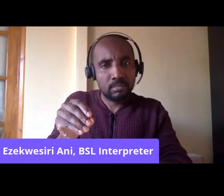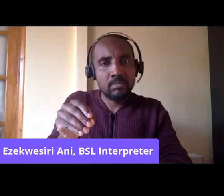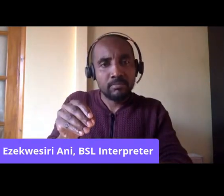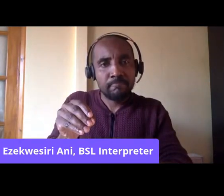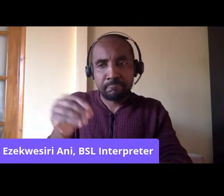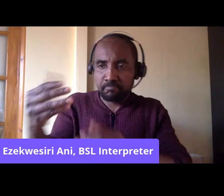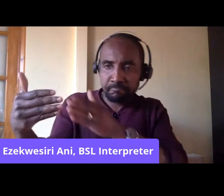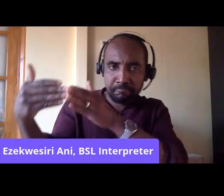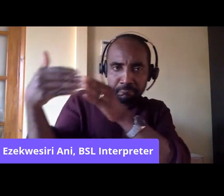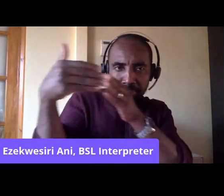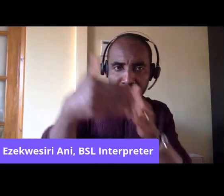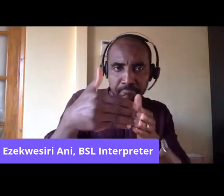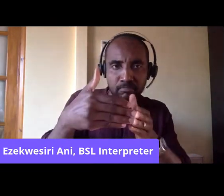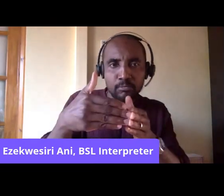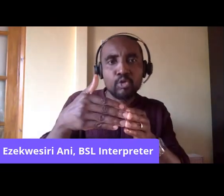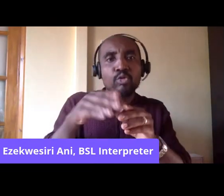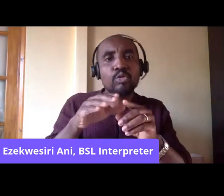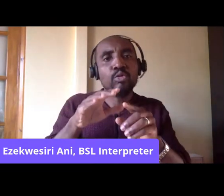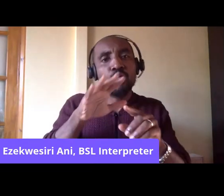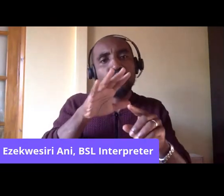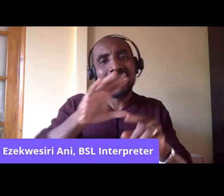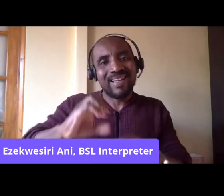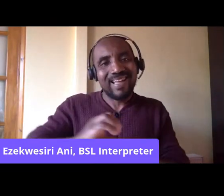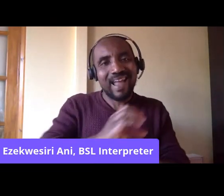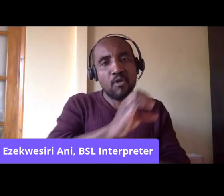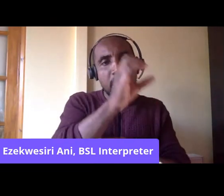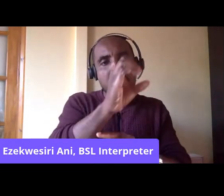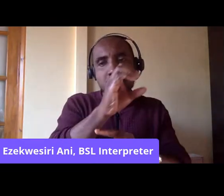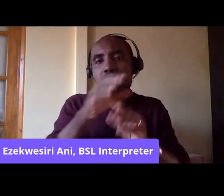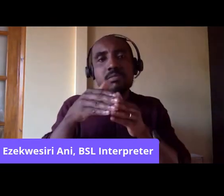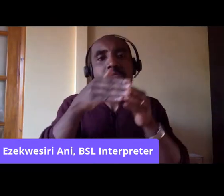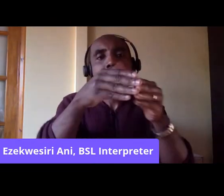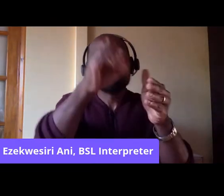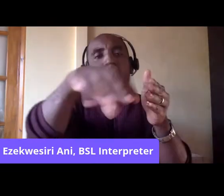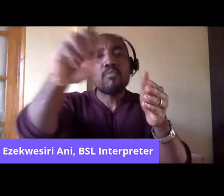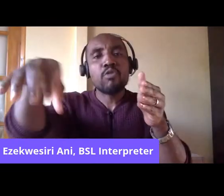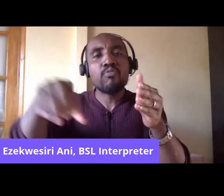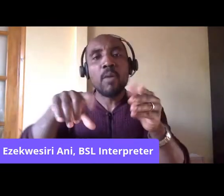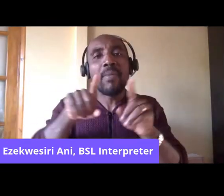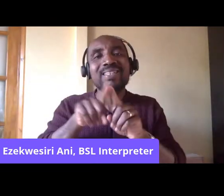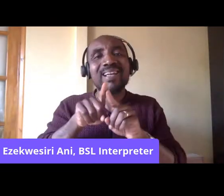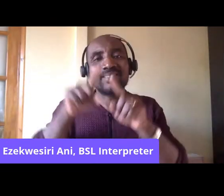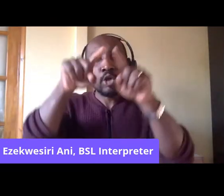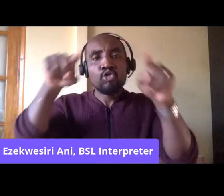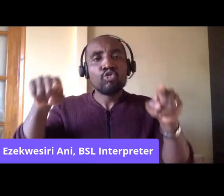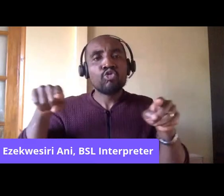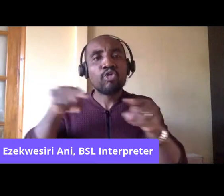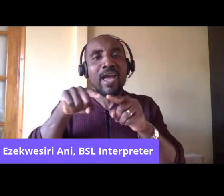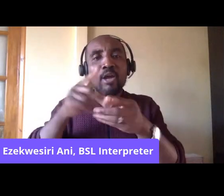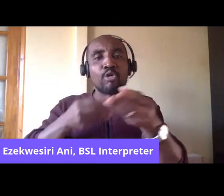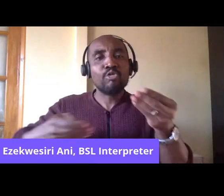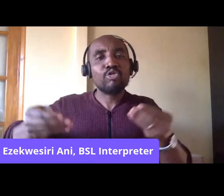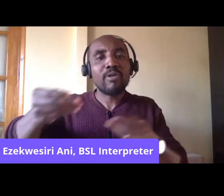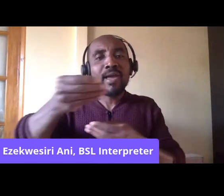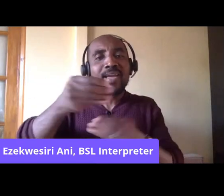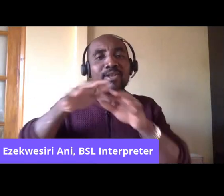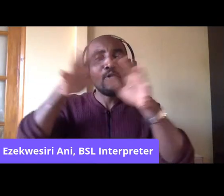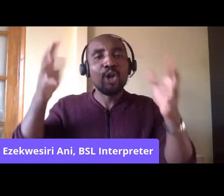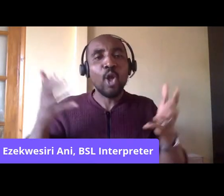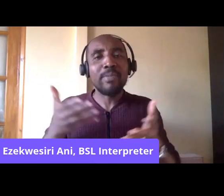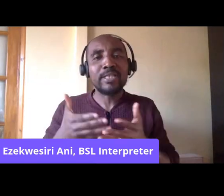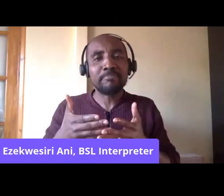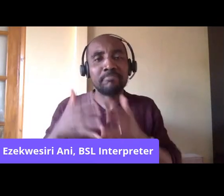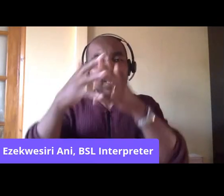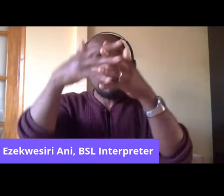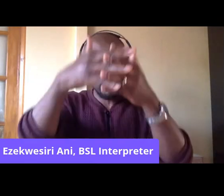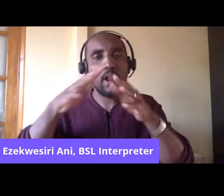Africa over to the colonies, but also in the whole sort of triangular trade, the whole beginnings of globalised capitalism.